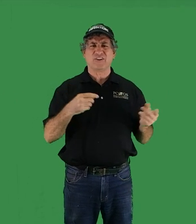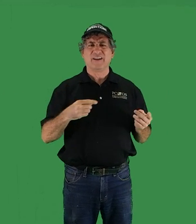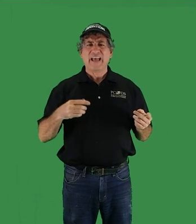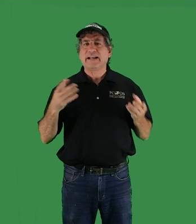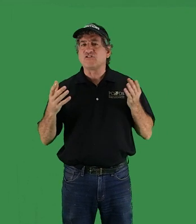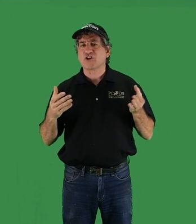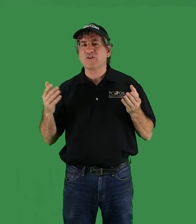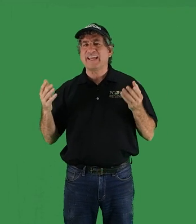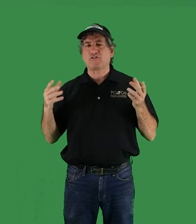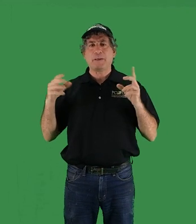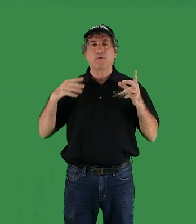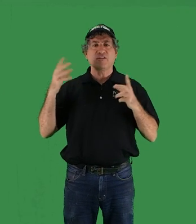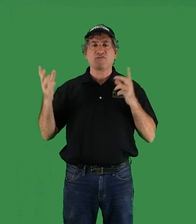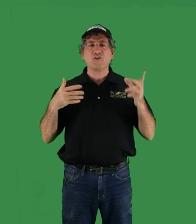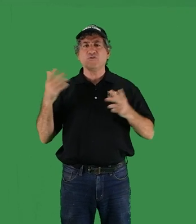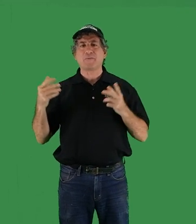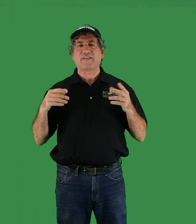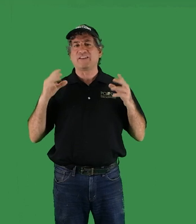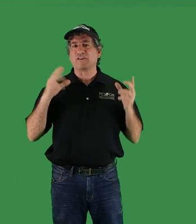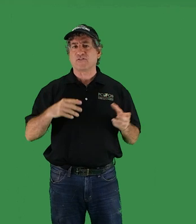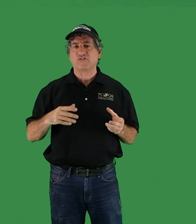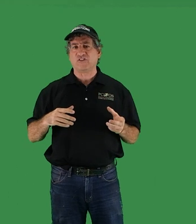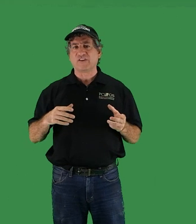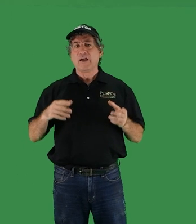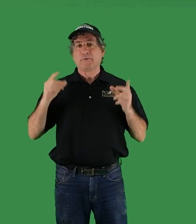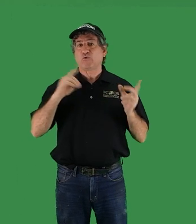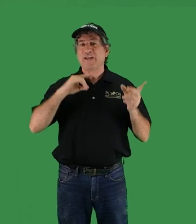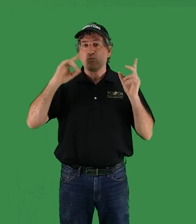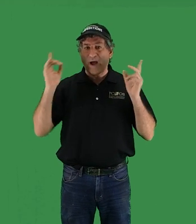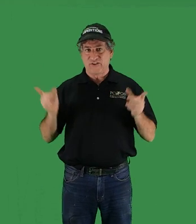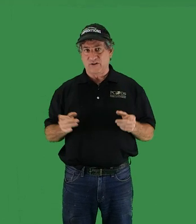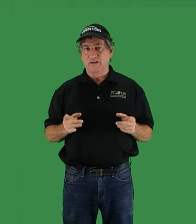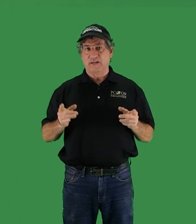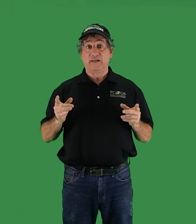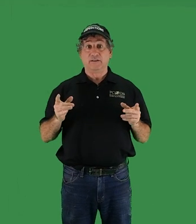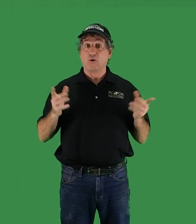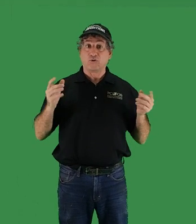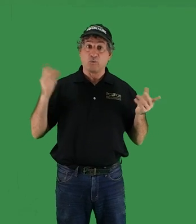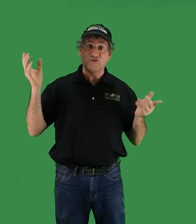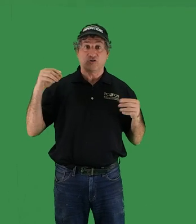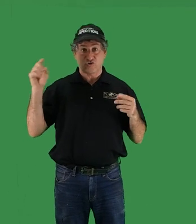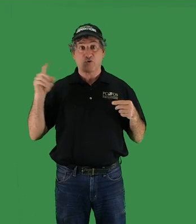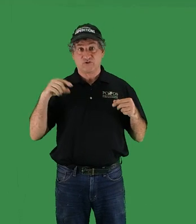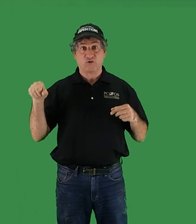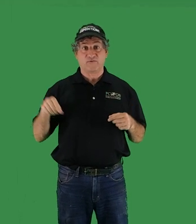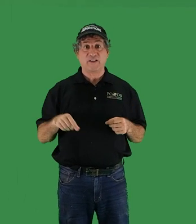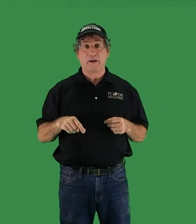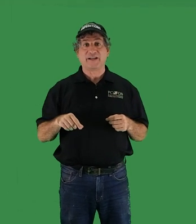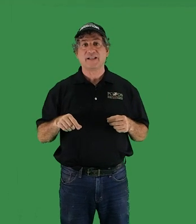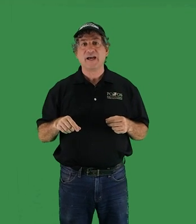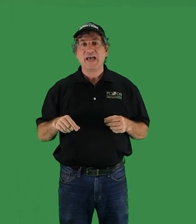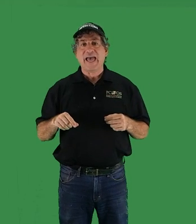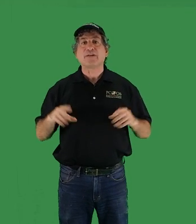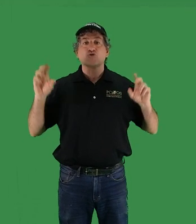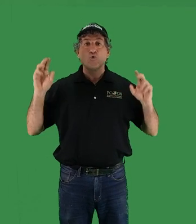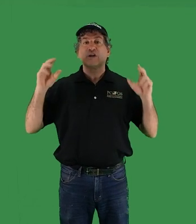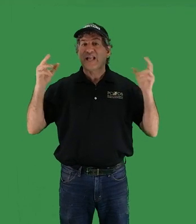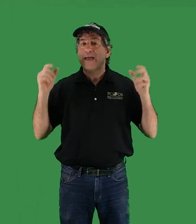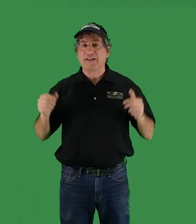and in turn gets people confused about the differences between weather, a local regional short-term phenomenon, and true climate,